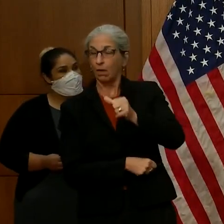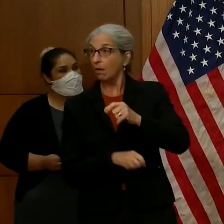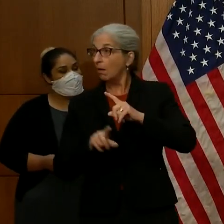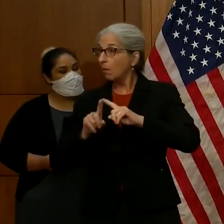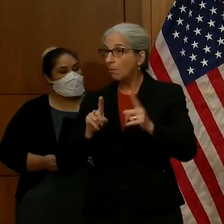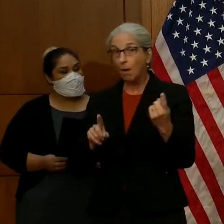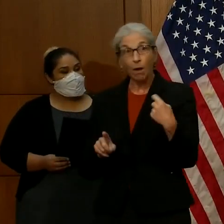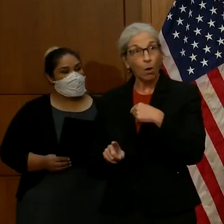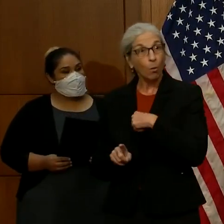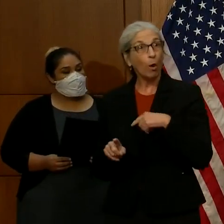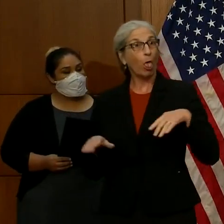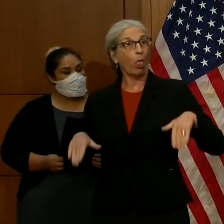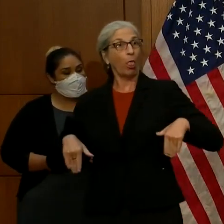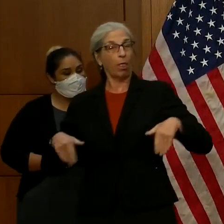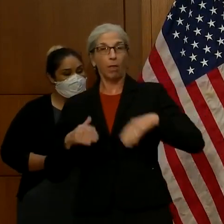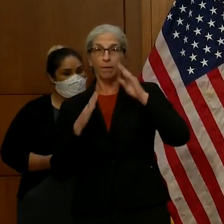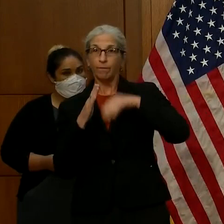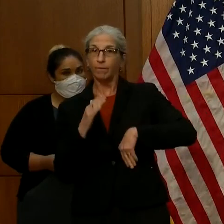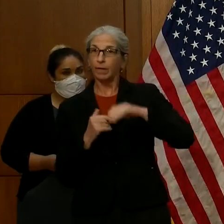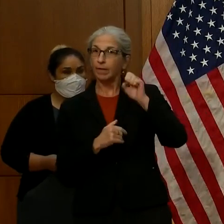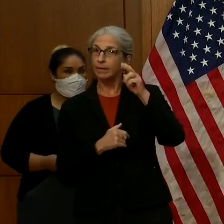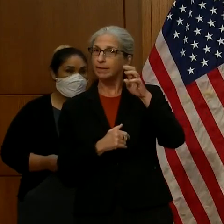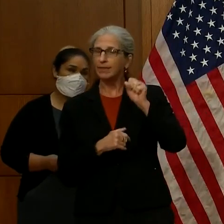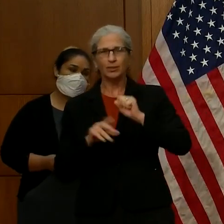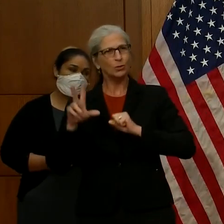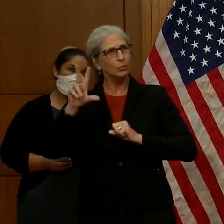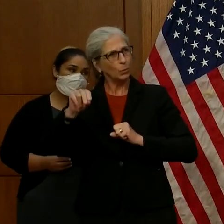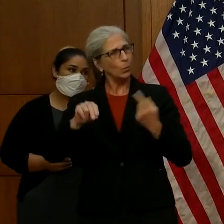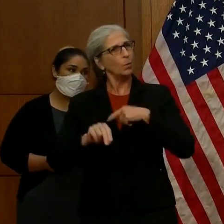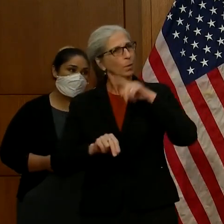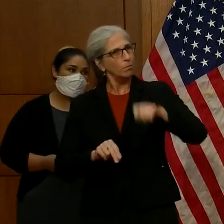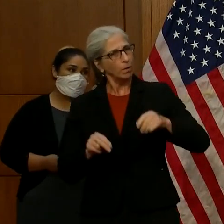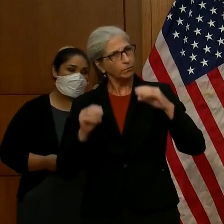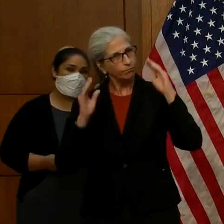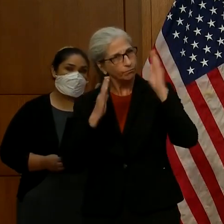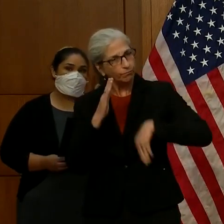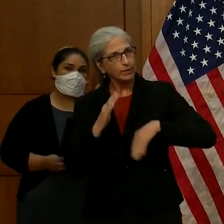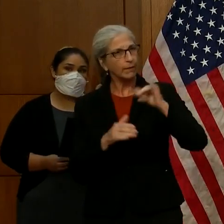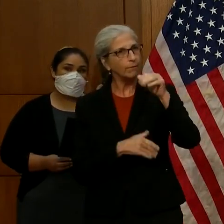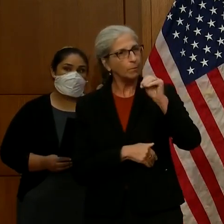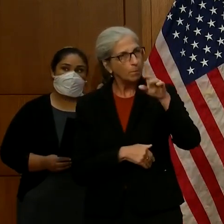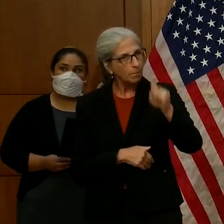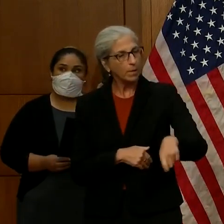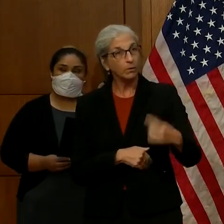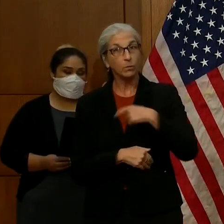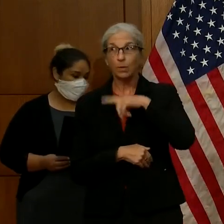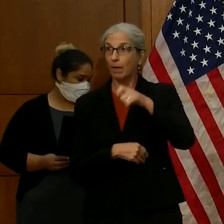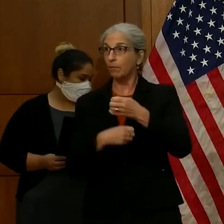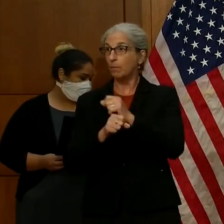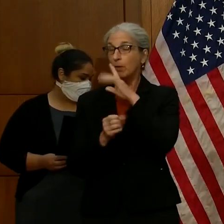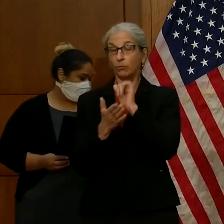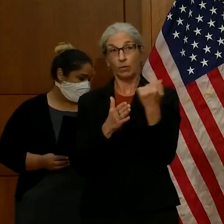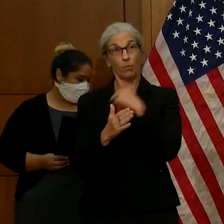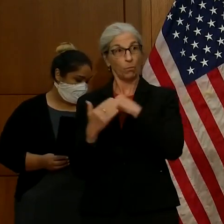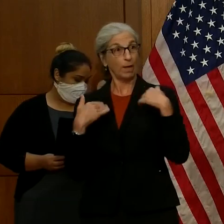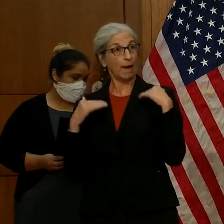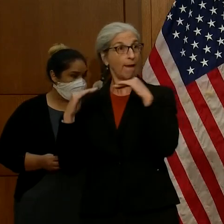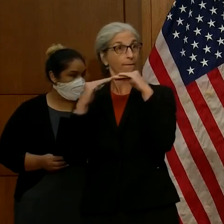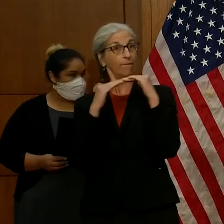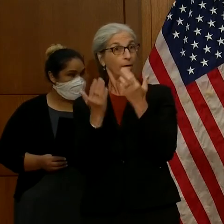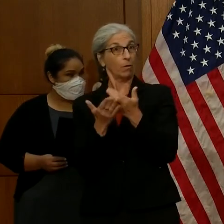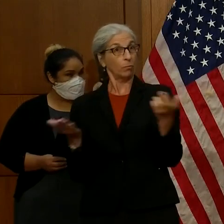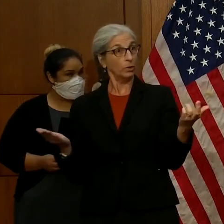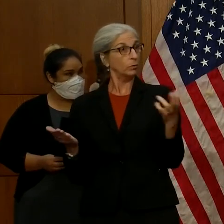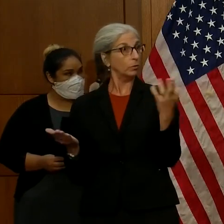and ensuring that we have fair representation and resources. Census data is used to determine